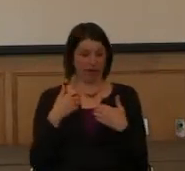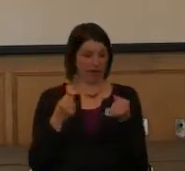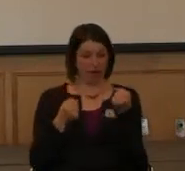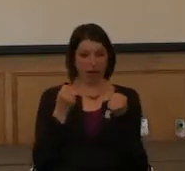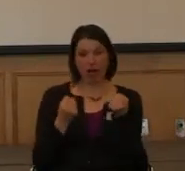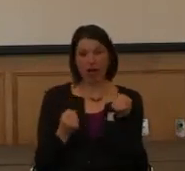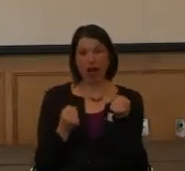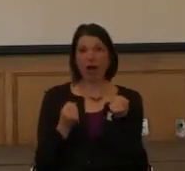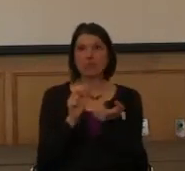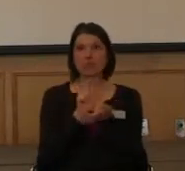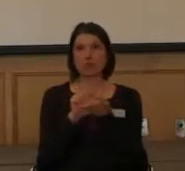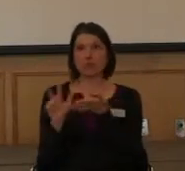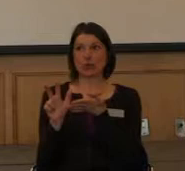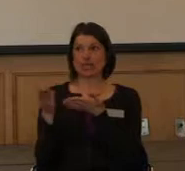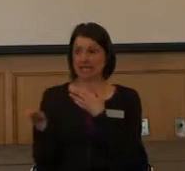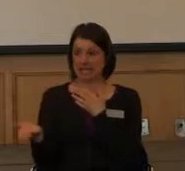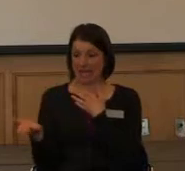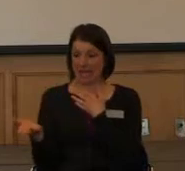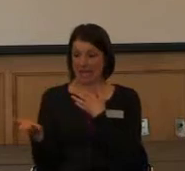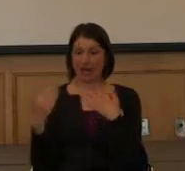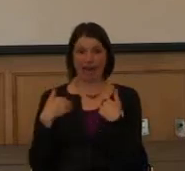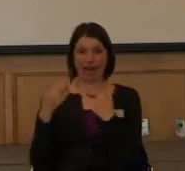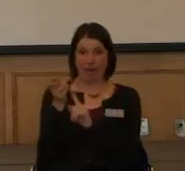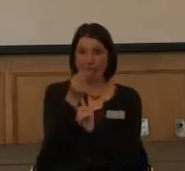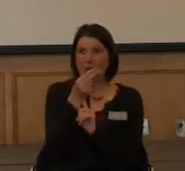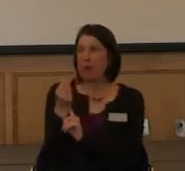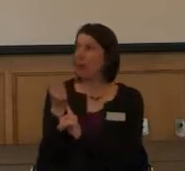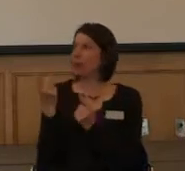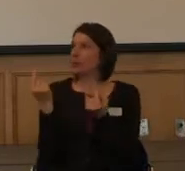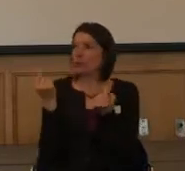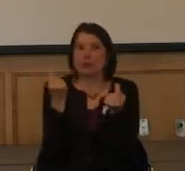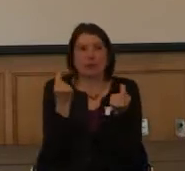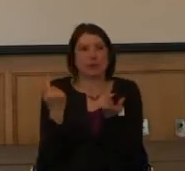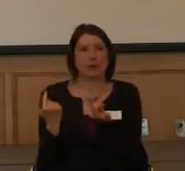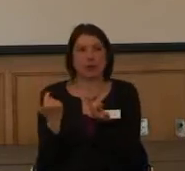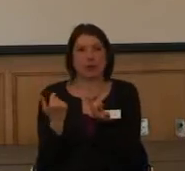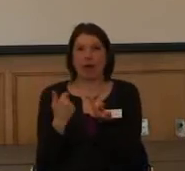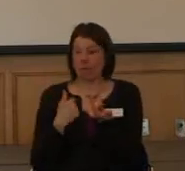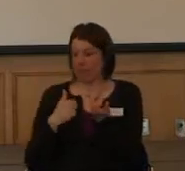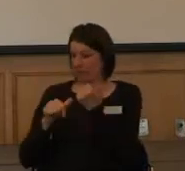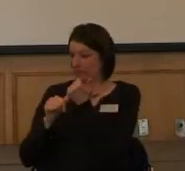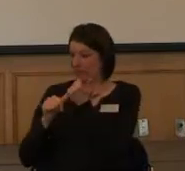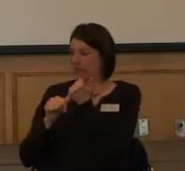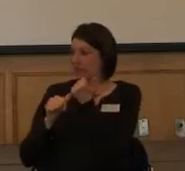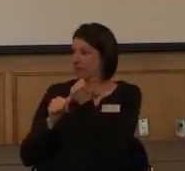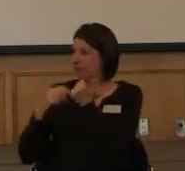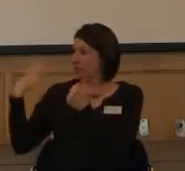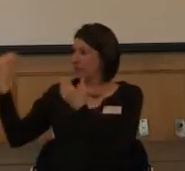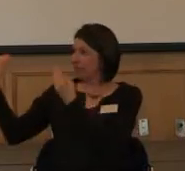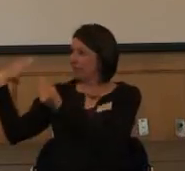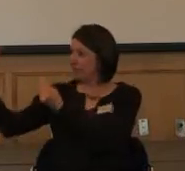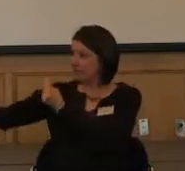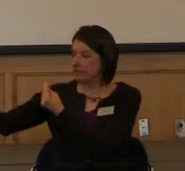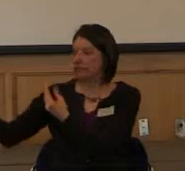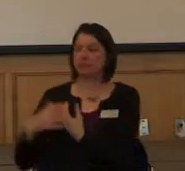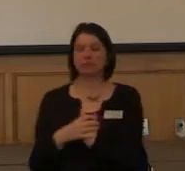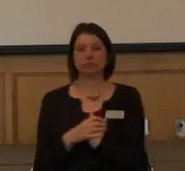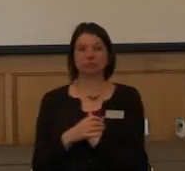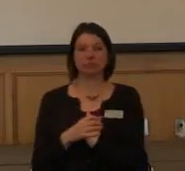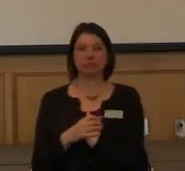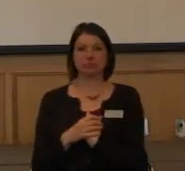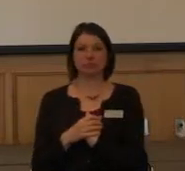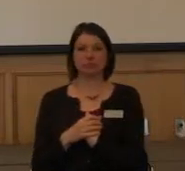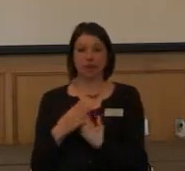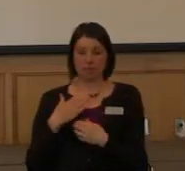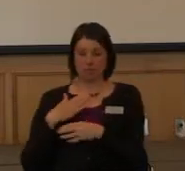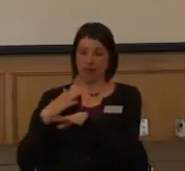I've been here for three weeks. I'm like, what the heck do I do? You know, my attendants are probably going to be leaving. We wound up,